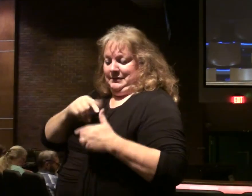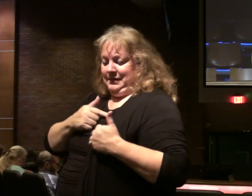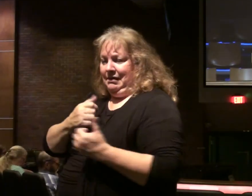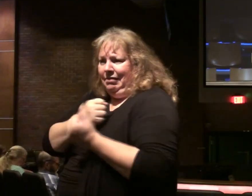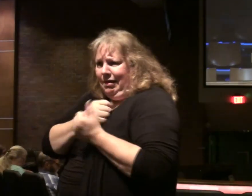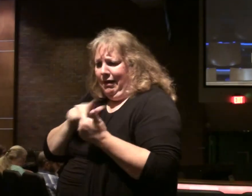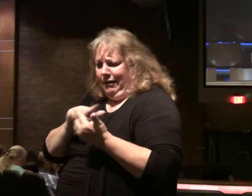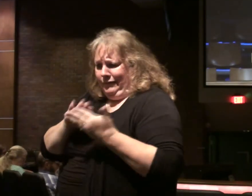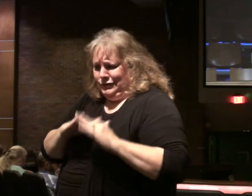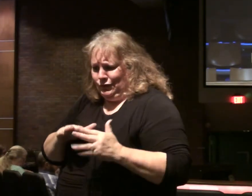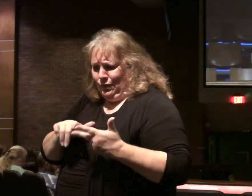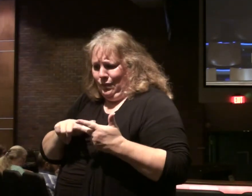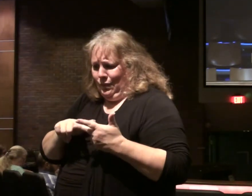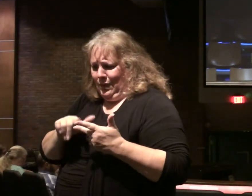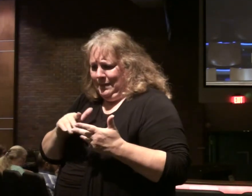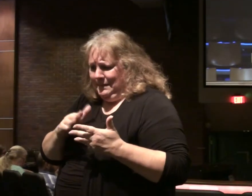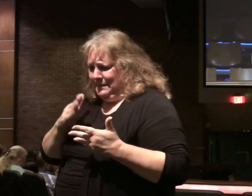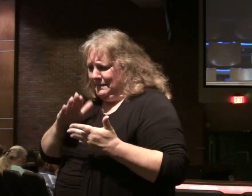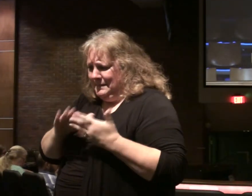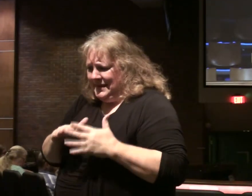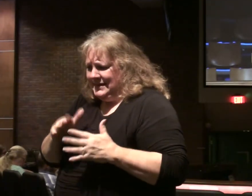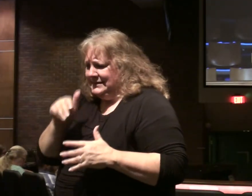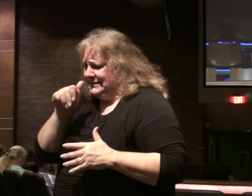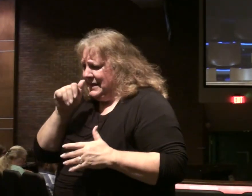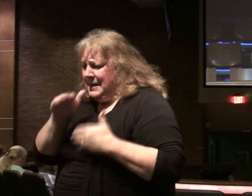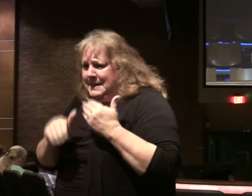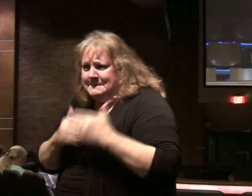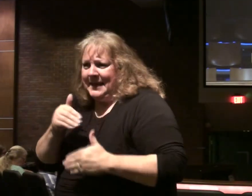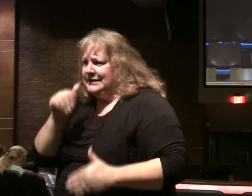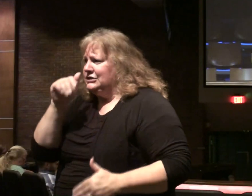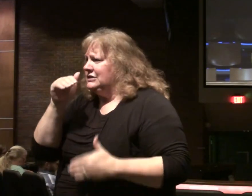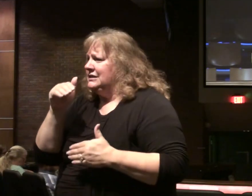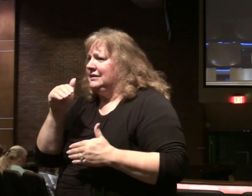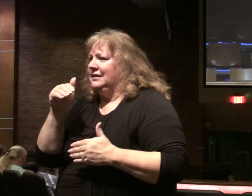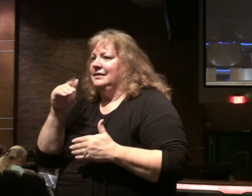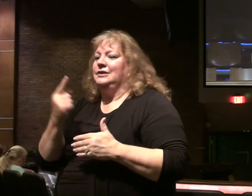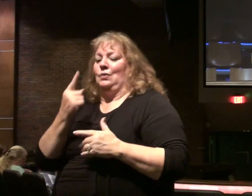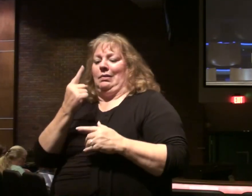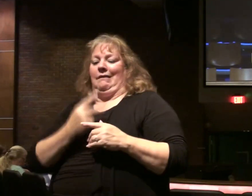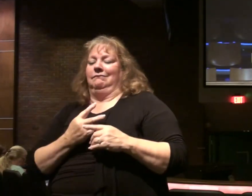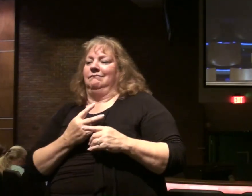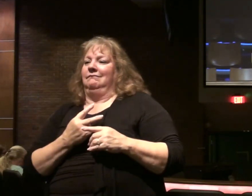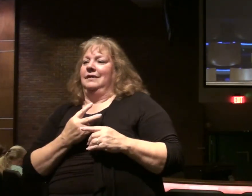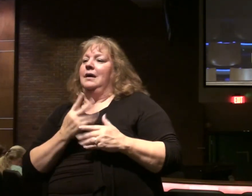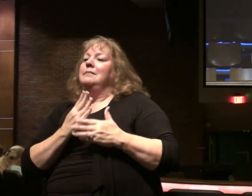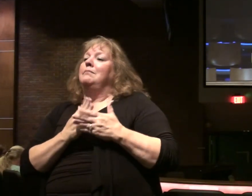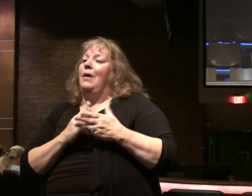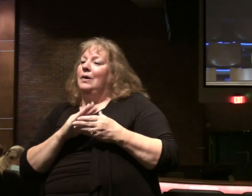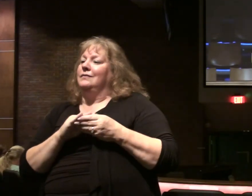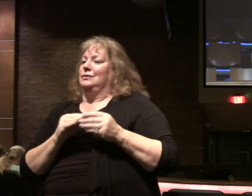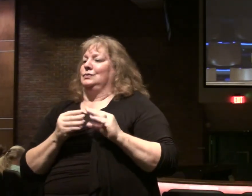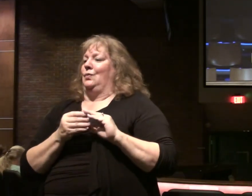Love. Joy. Peace. Patience. Kindness. That's only half the story. It's part of the story.